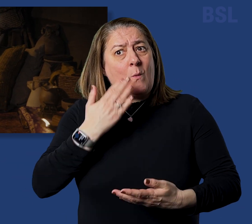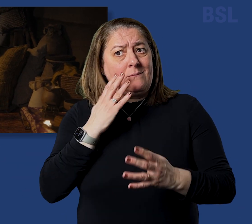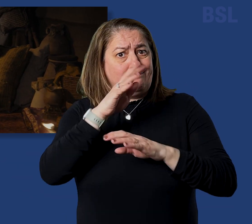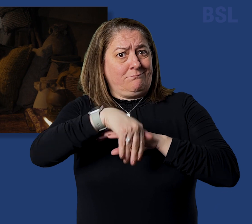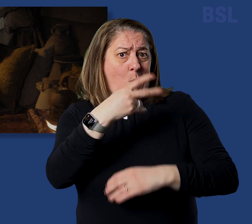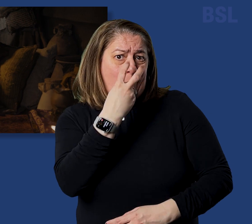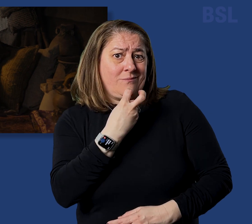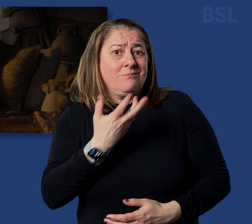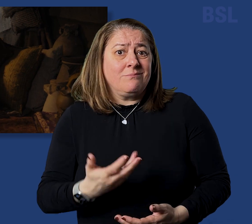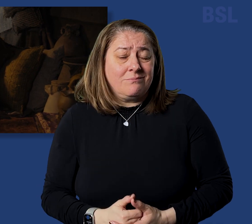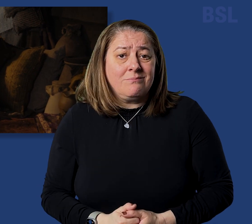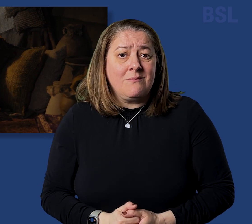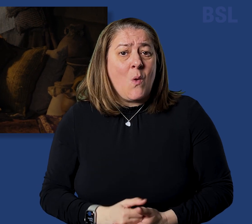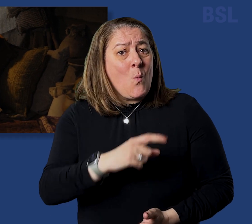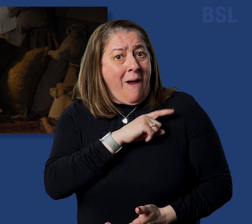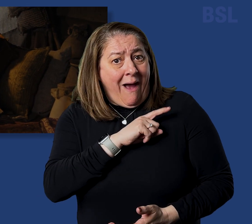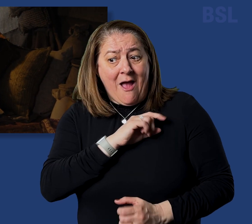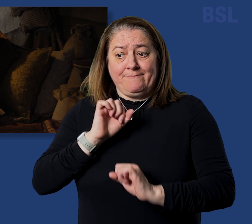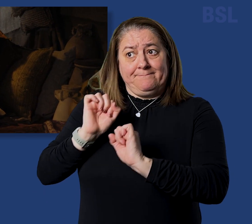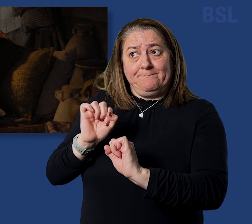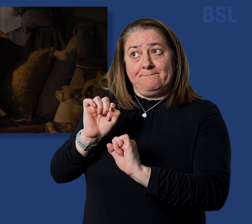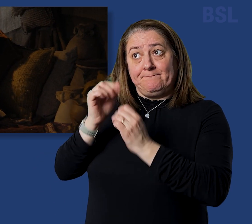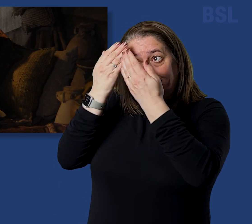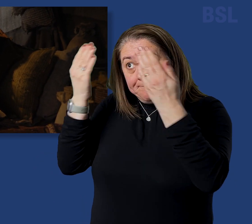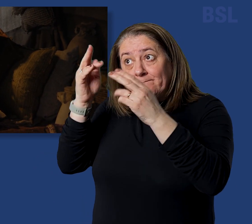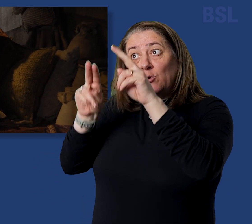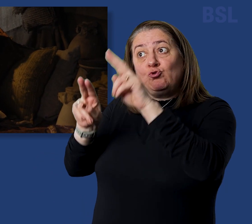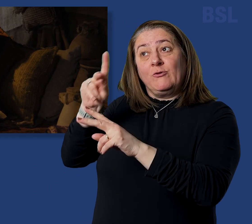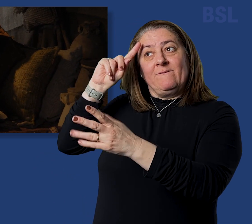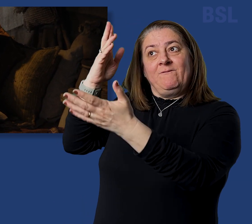was past age, because she judged him faithful who had promised.